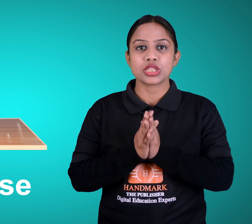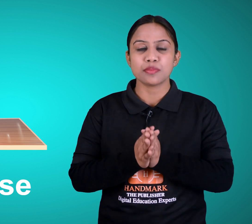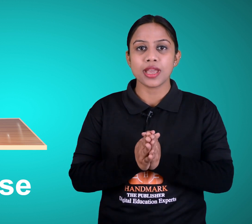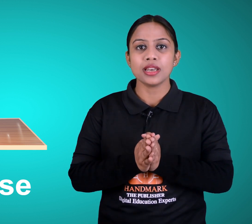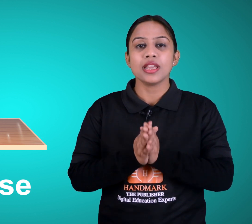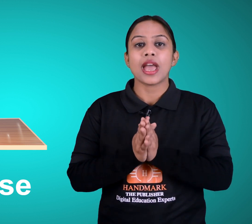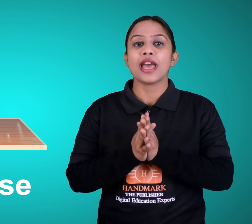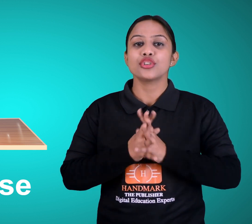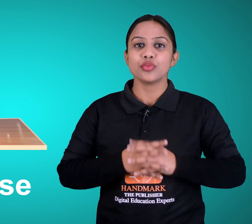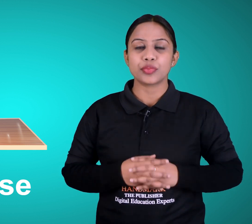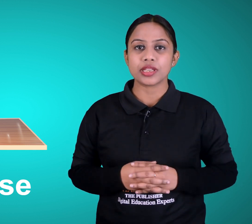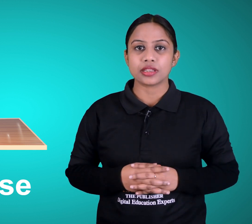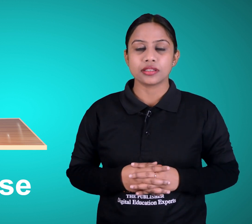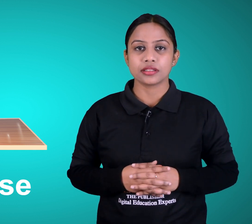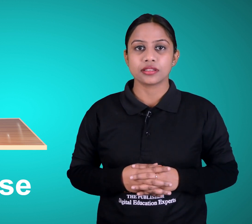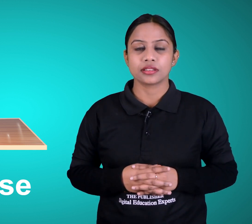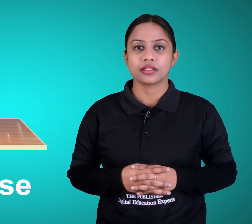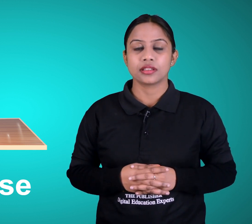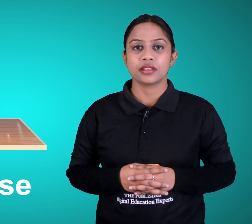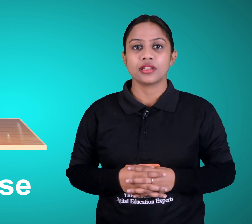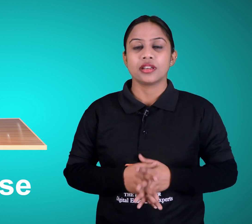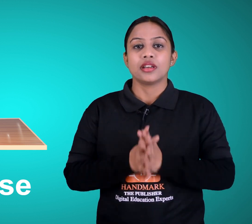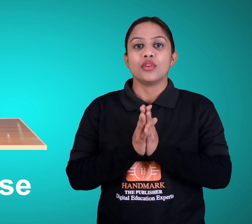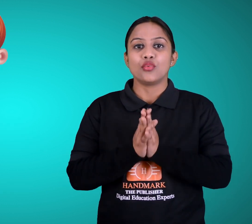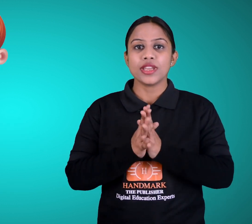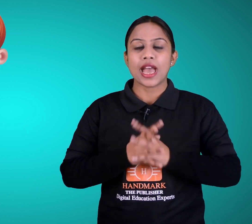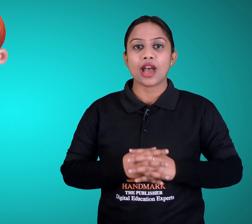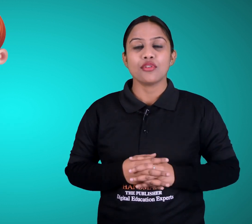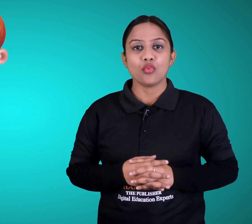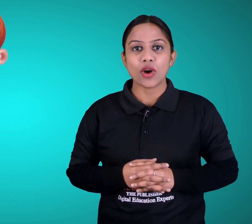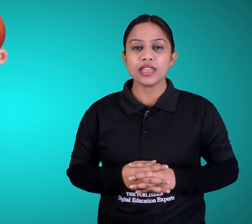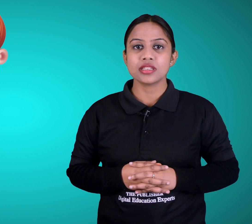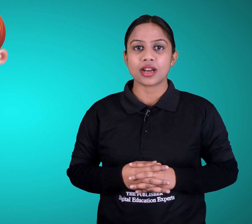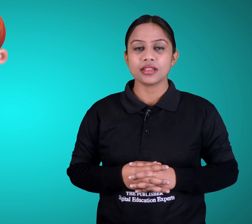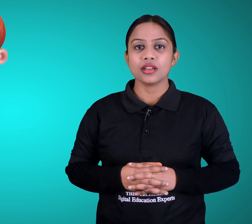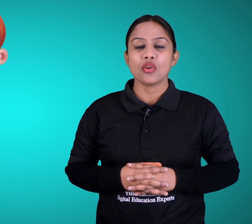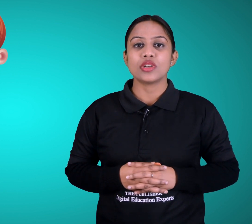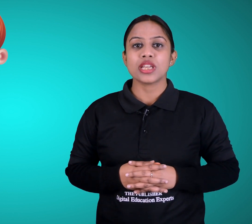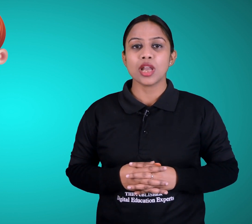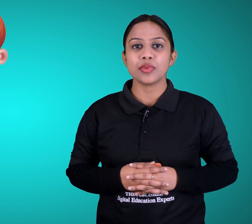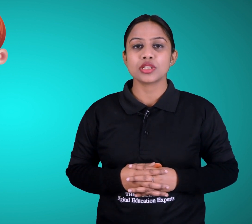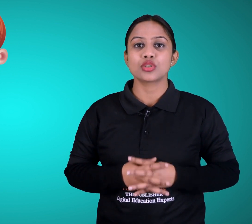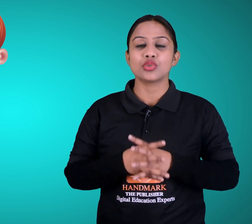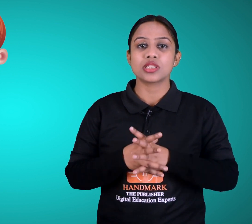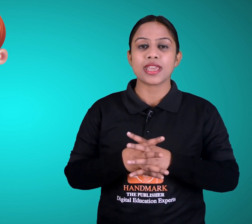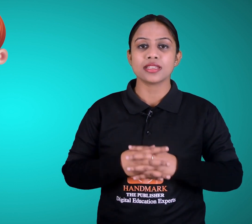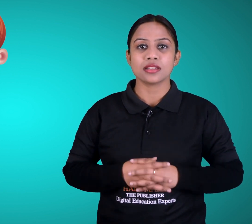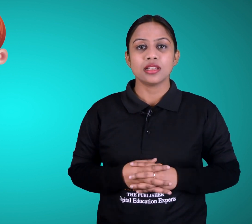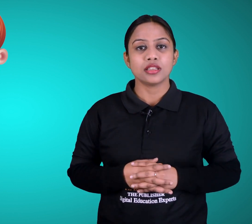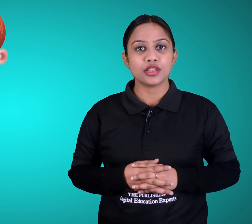smell and to breathe we have one tongue which help us to taste the